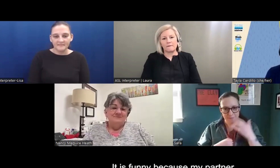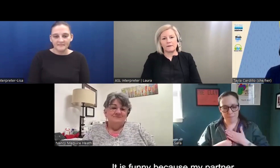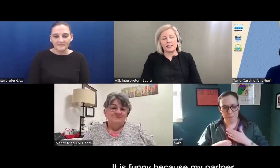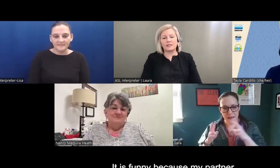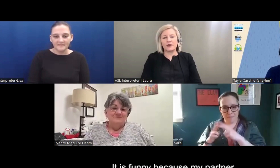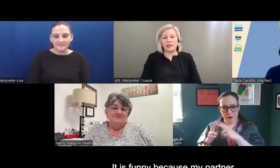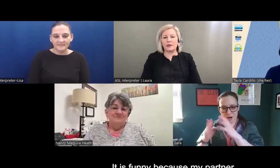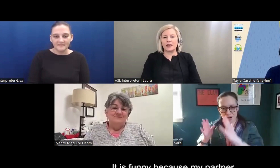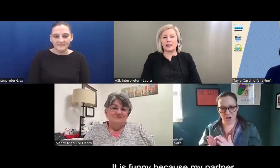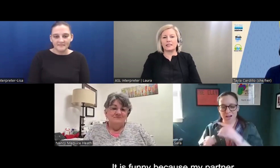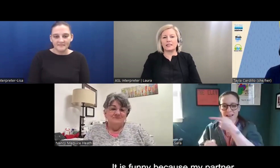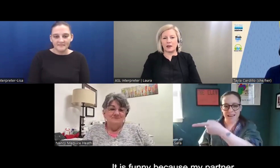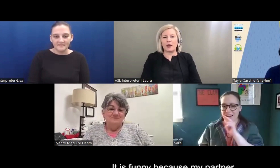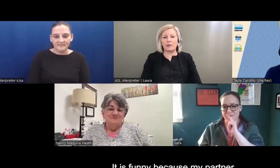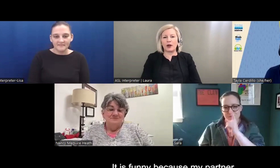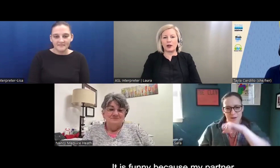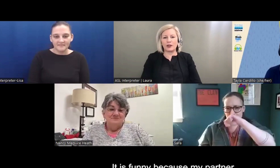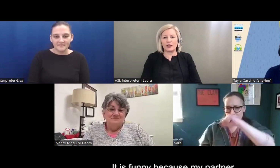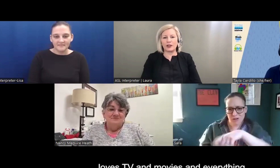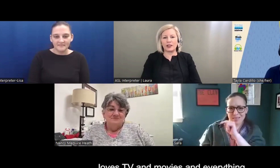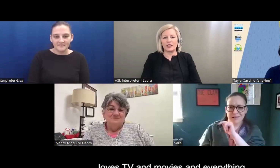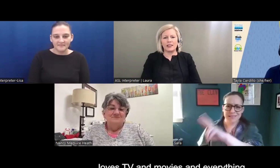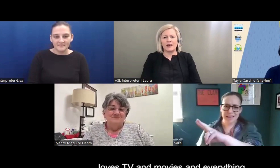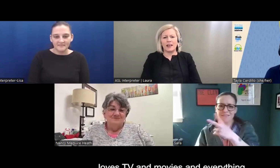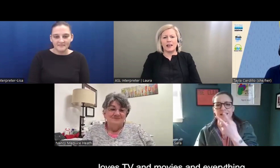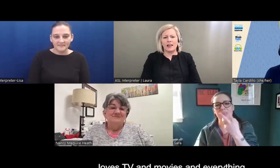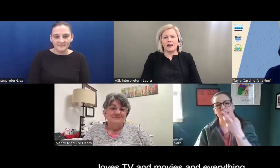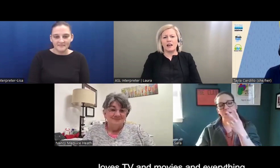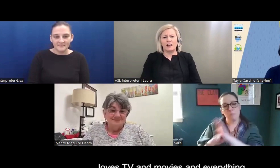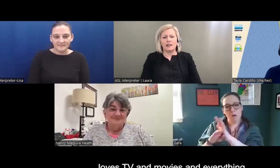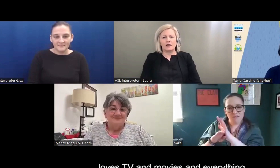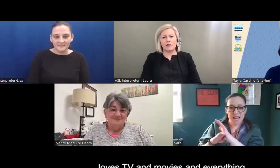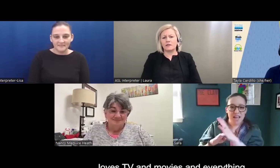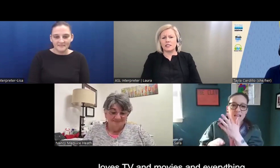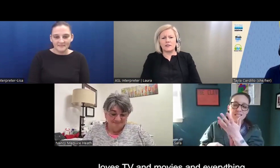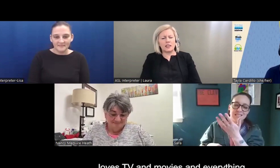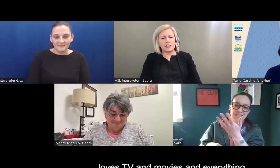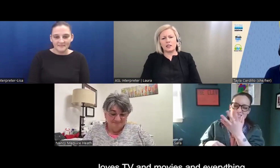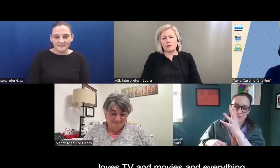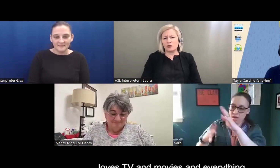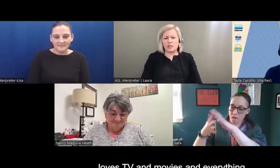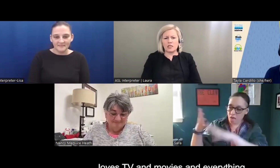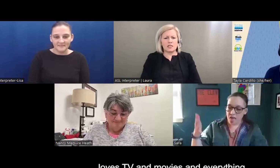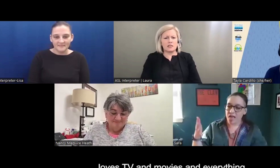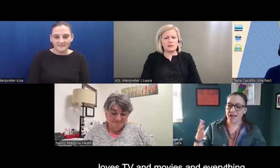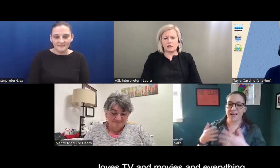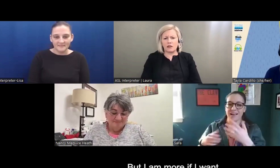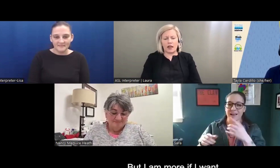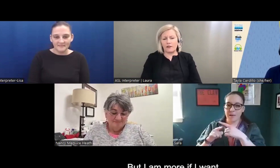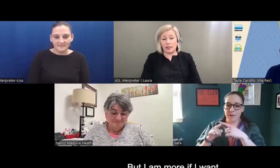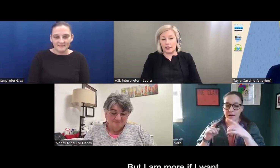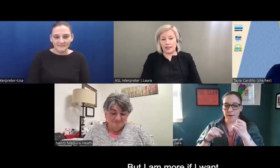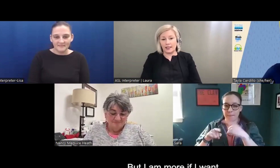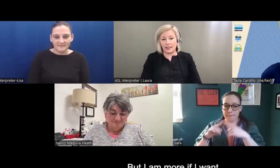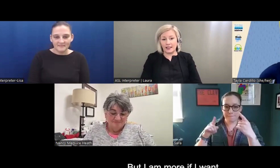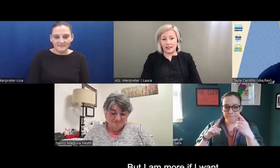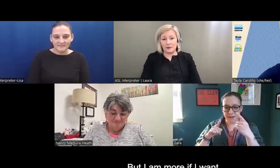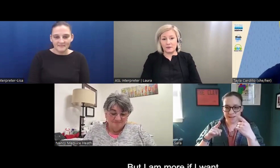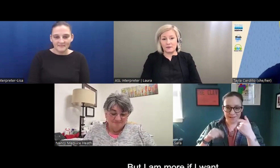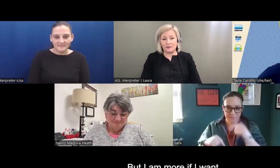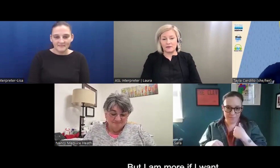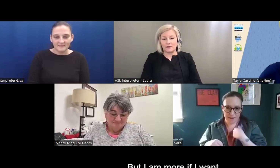It's funny because my partner loves TV, movies, everything.